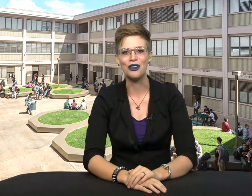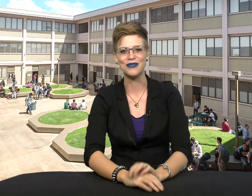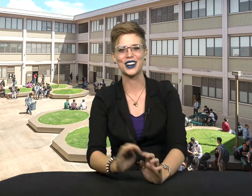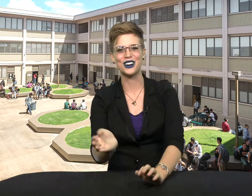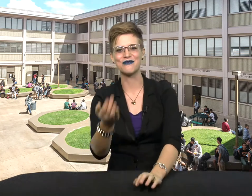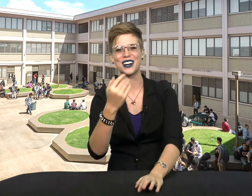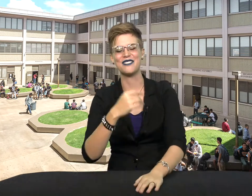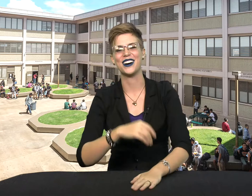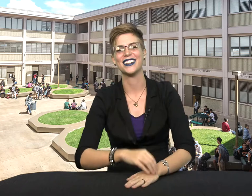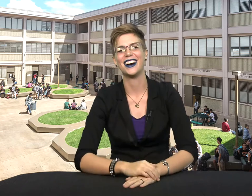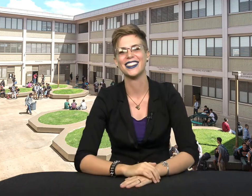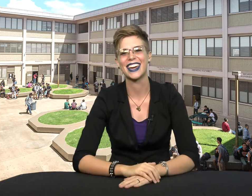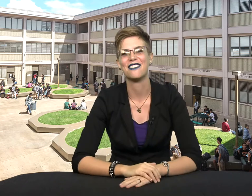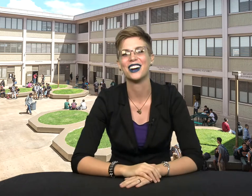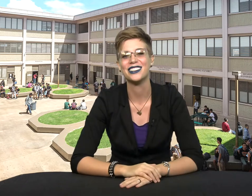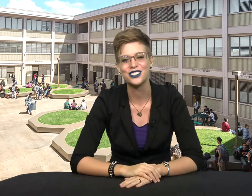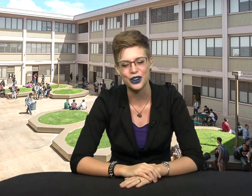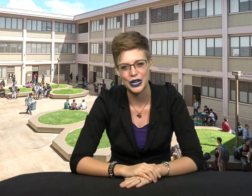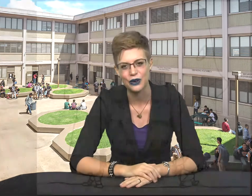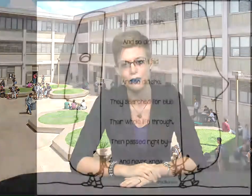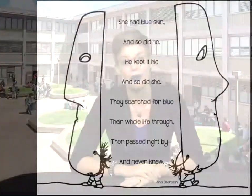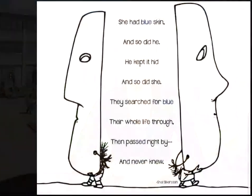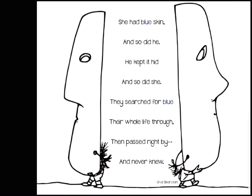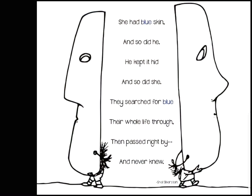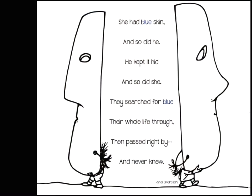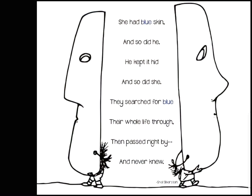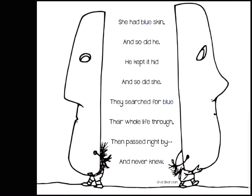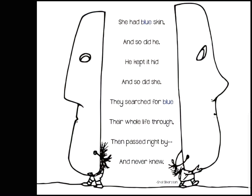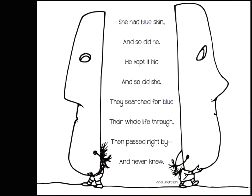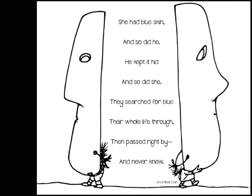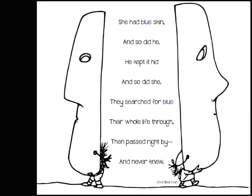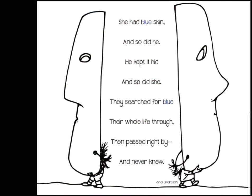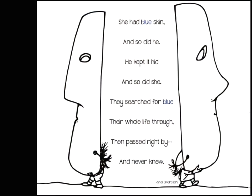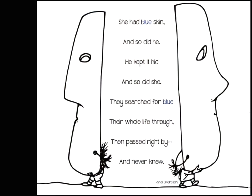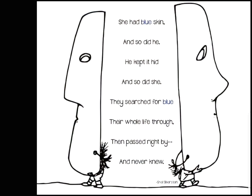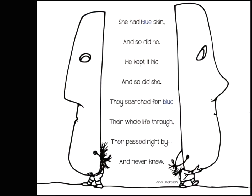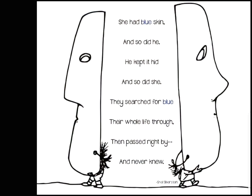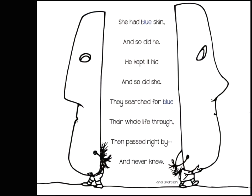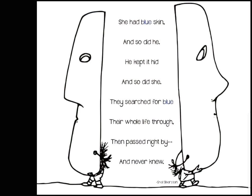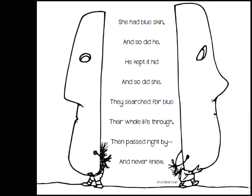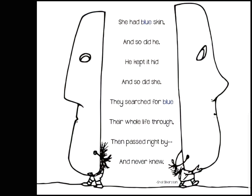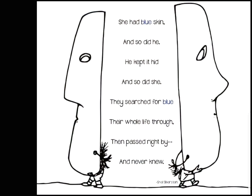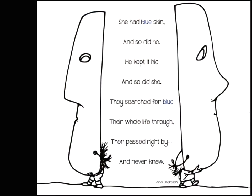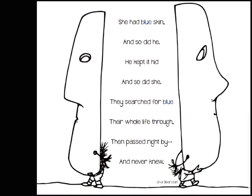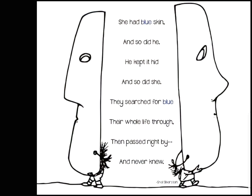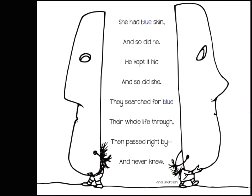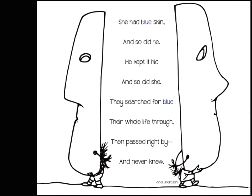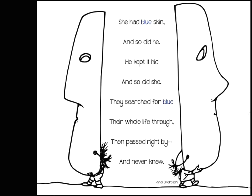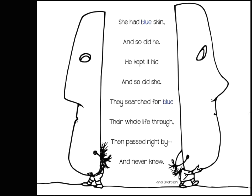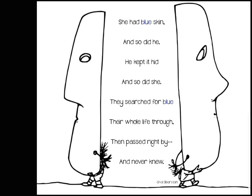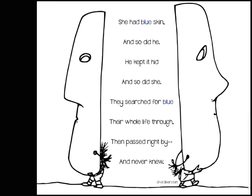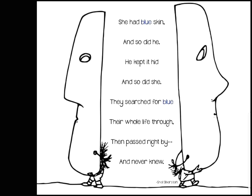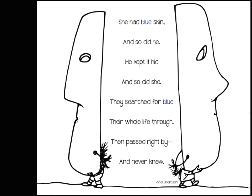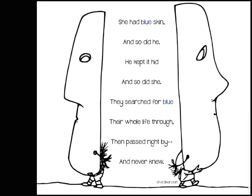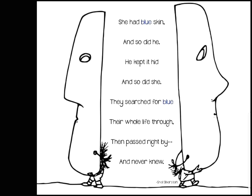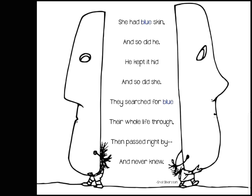that I want to bring up on the camera and show you about being true to who you are. This is by Shel Silverstein. And he says,